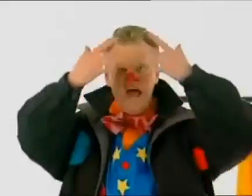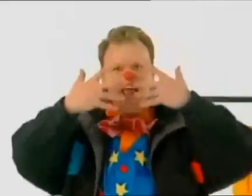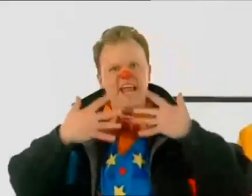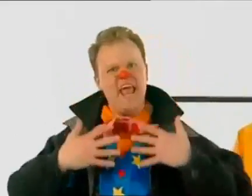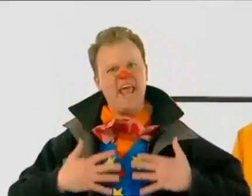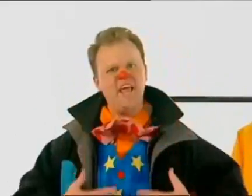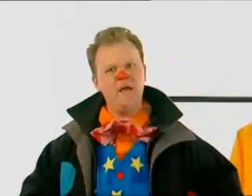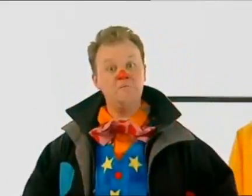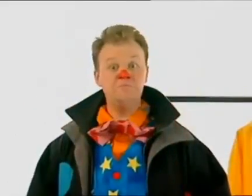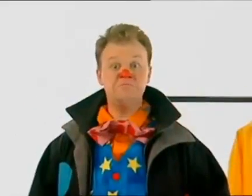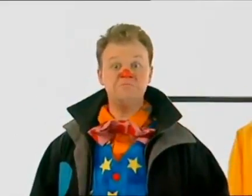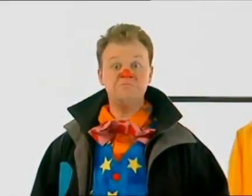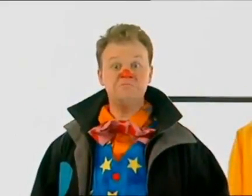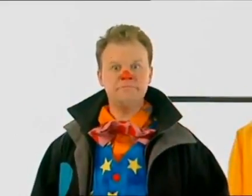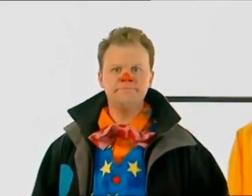Raining? Yes. Raining.